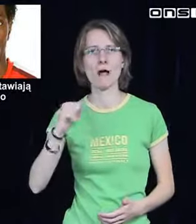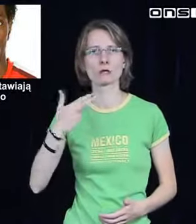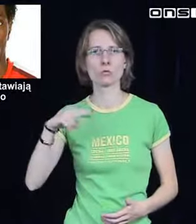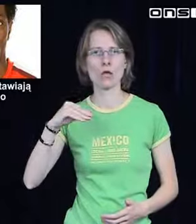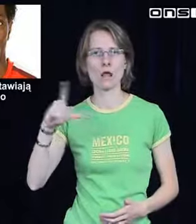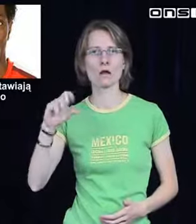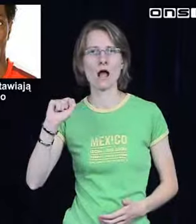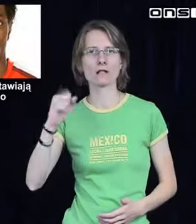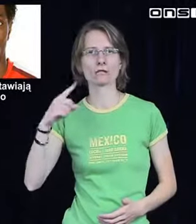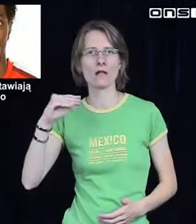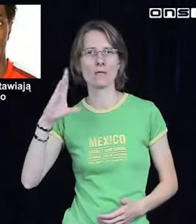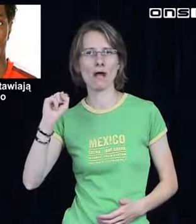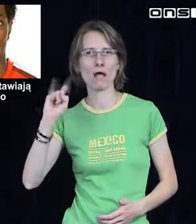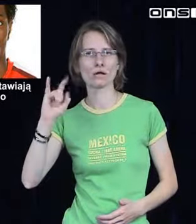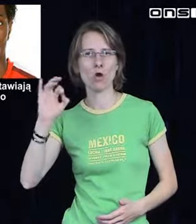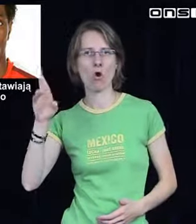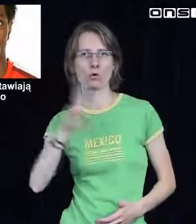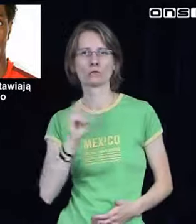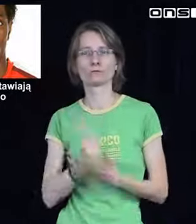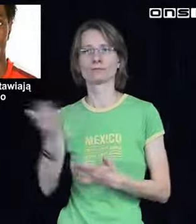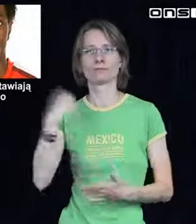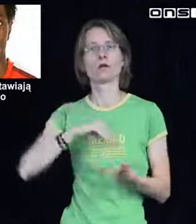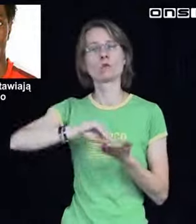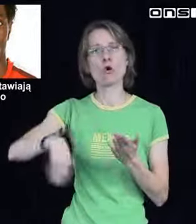This video's This was created in this video, and this editing. I The It like few In me open it up. Thank